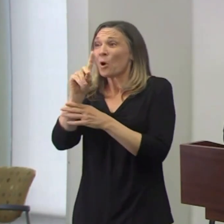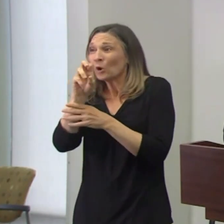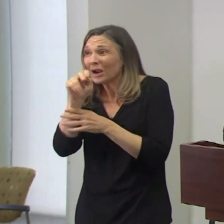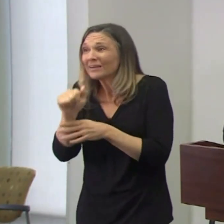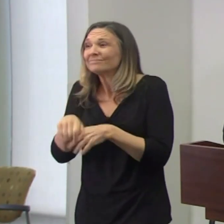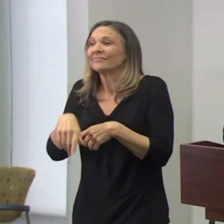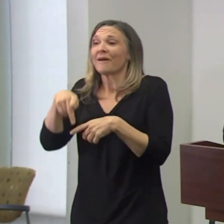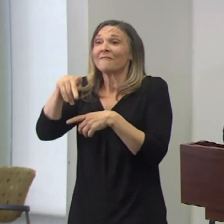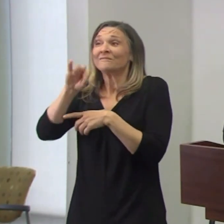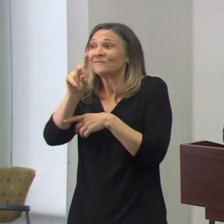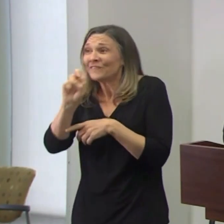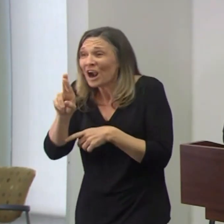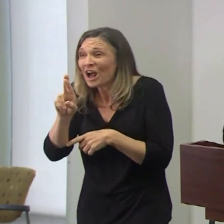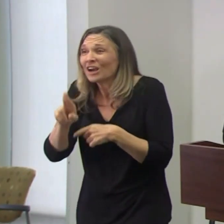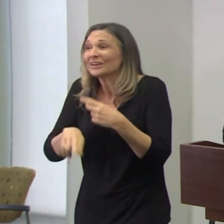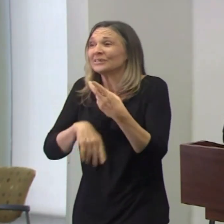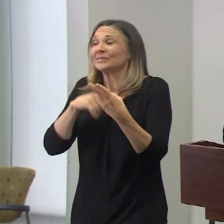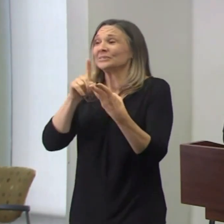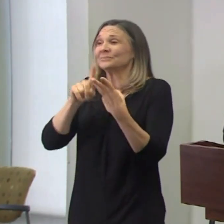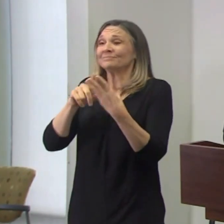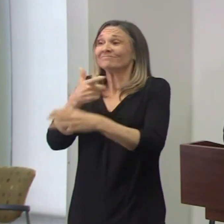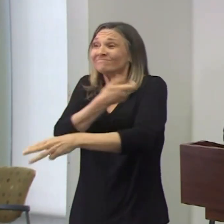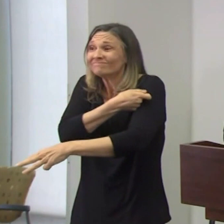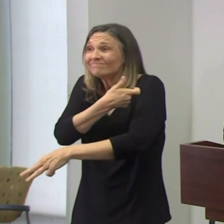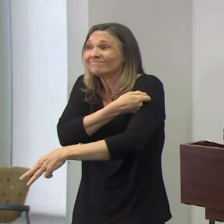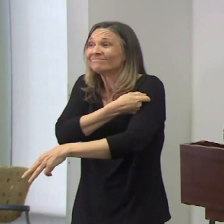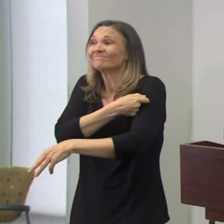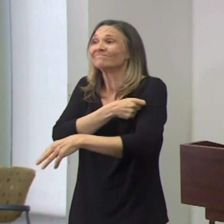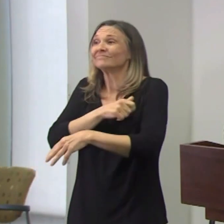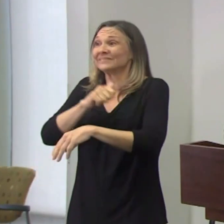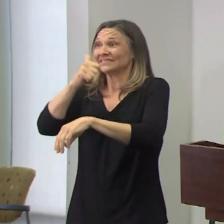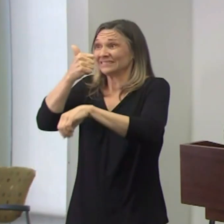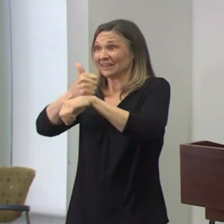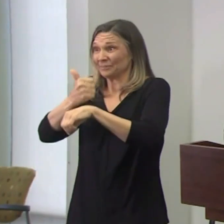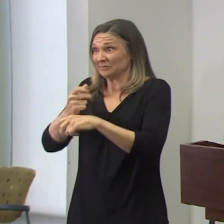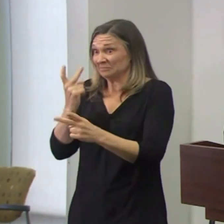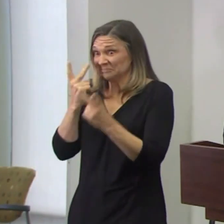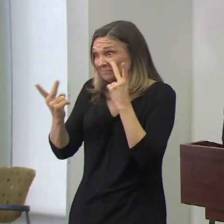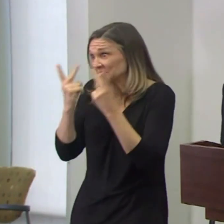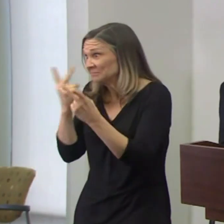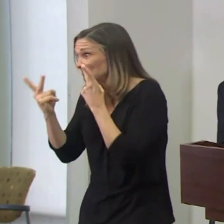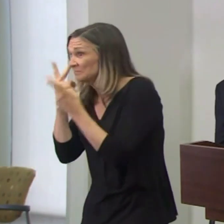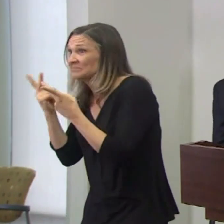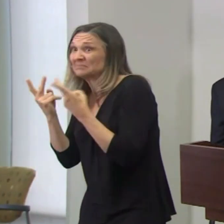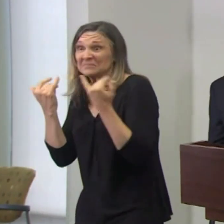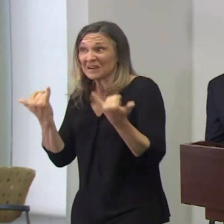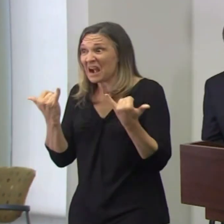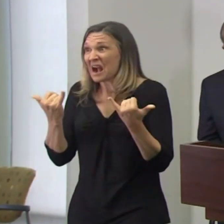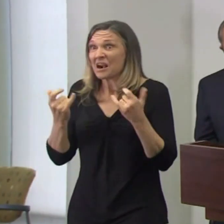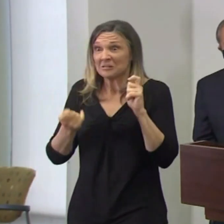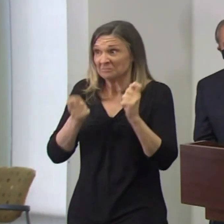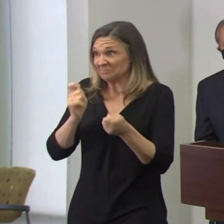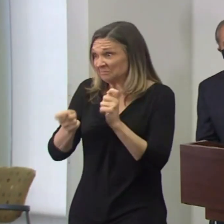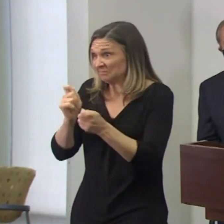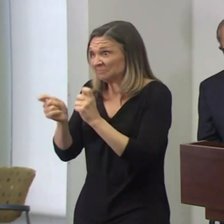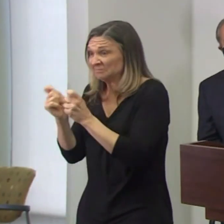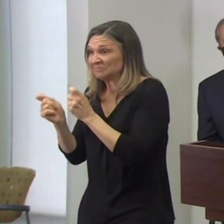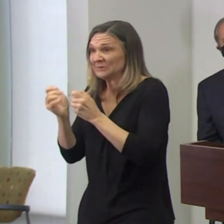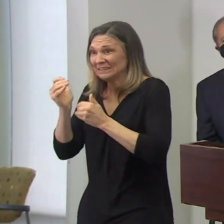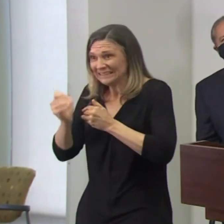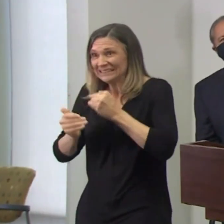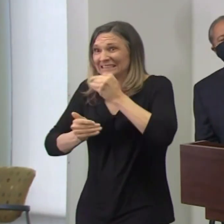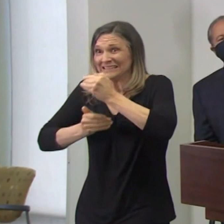has set up a framework where today we are announcing that we are modifying in a stair-stepped manner